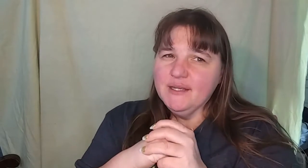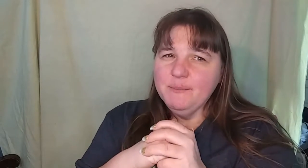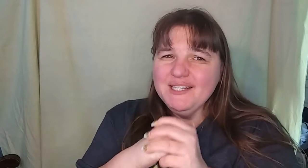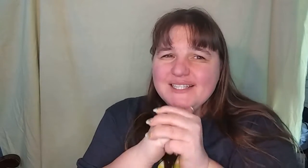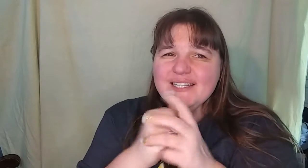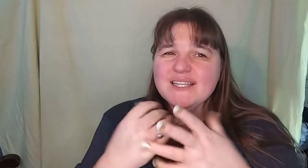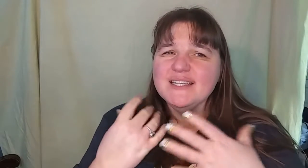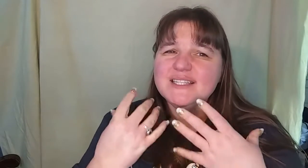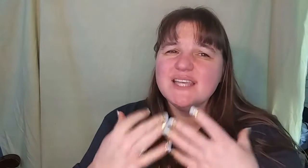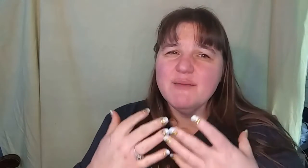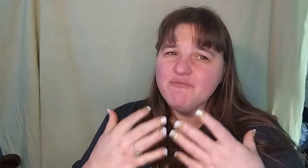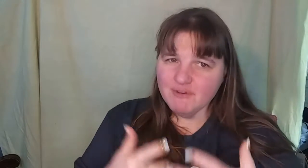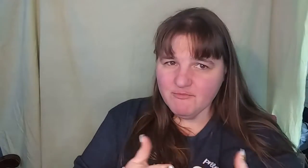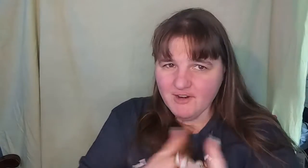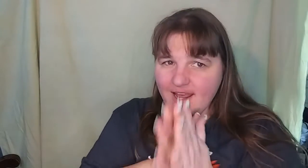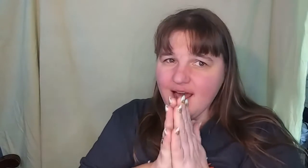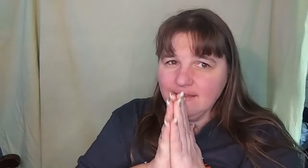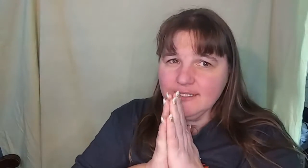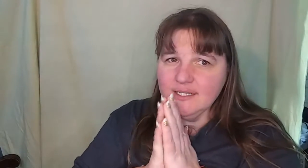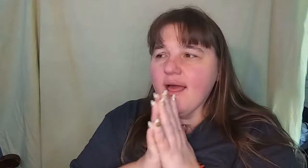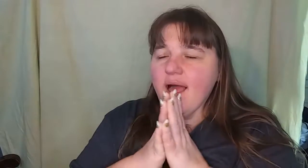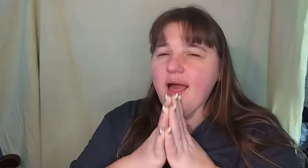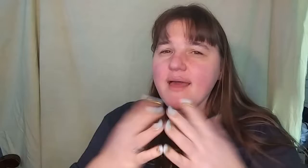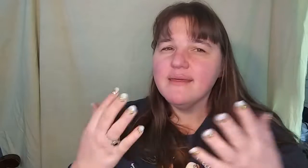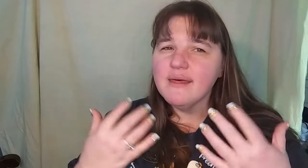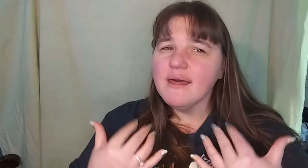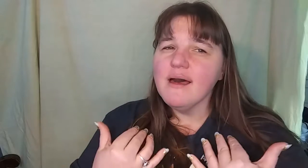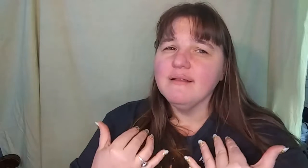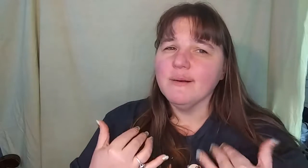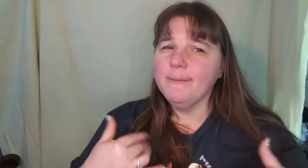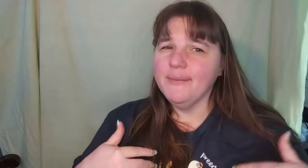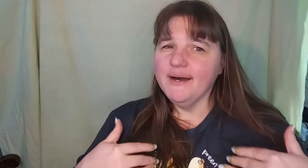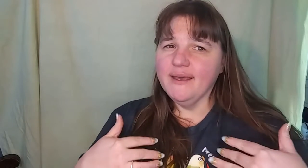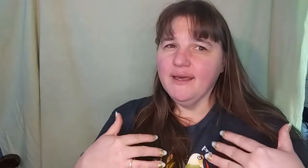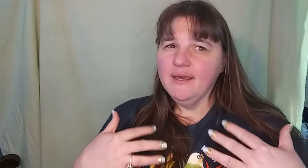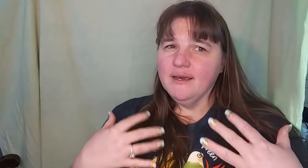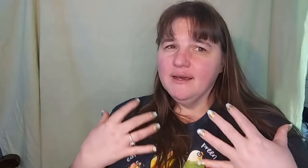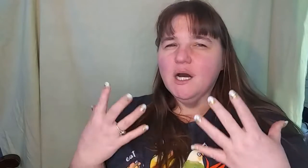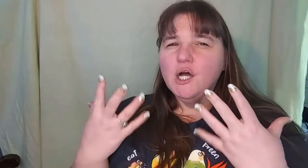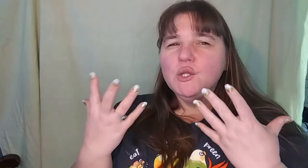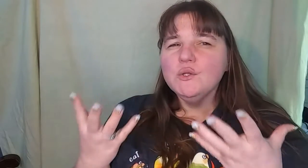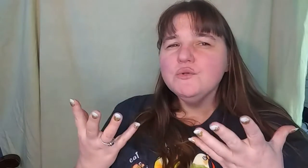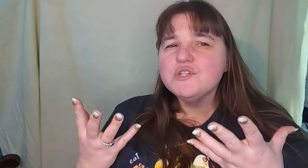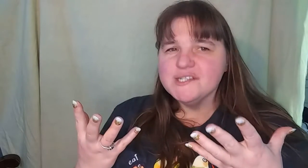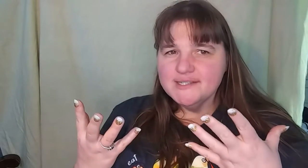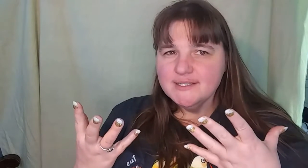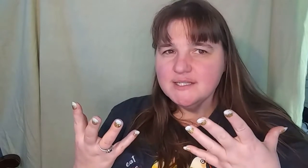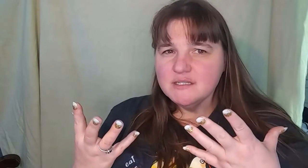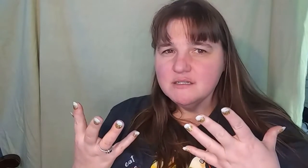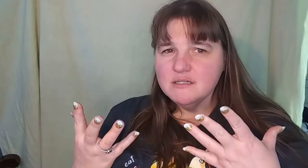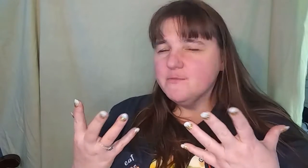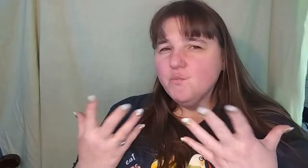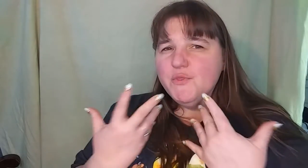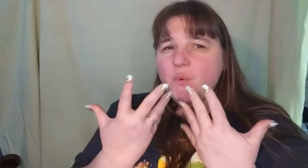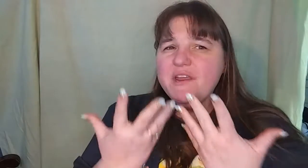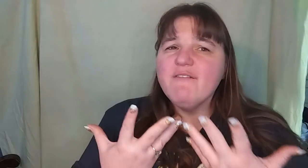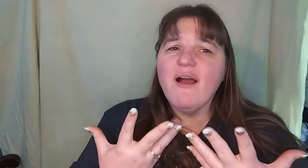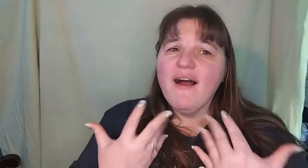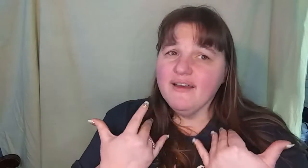because it's like escape from reality. I can color my illusions with whatever I